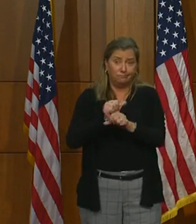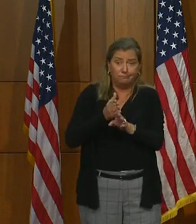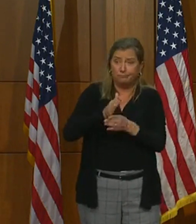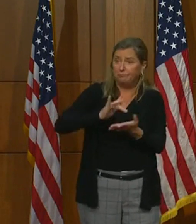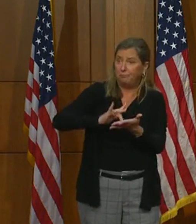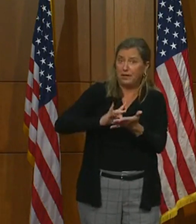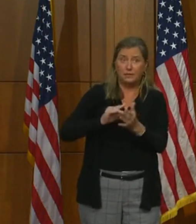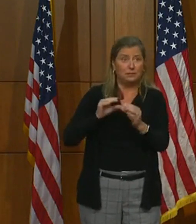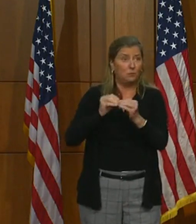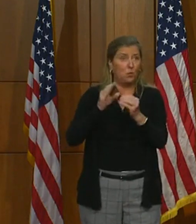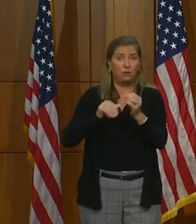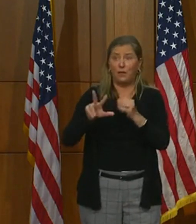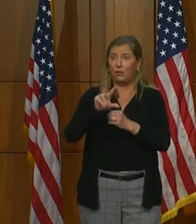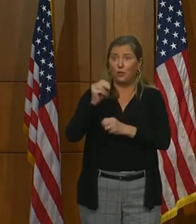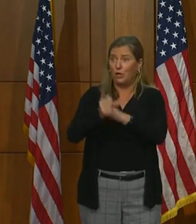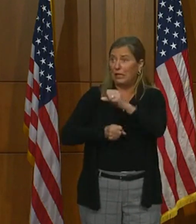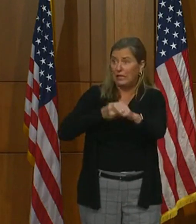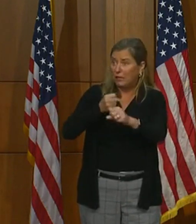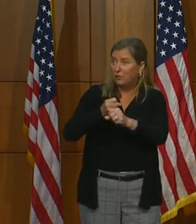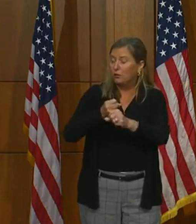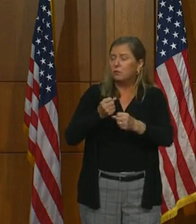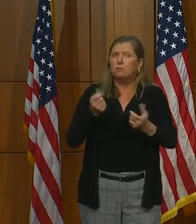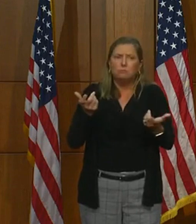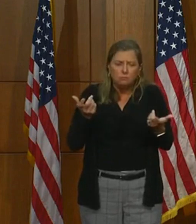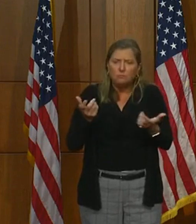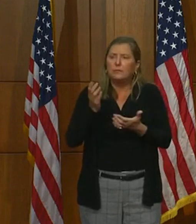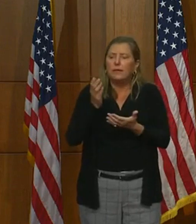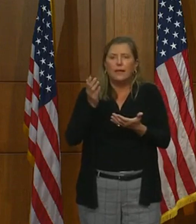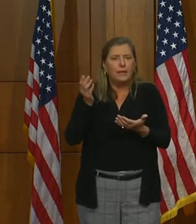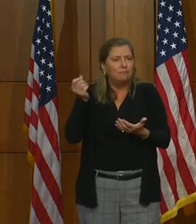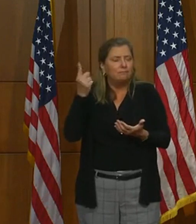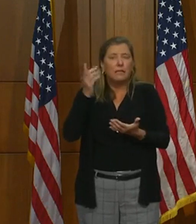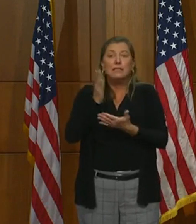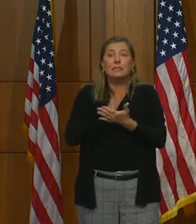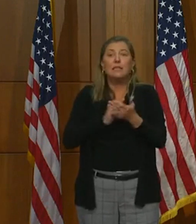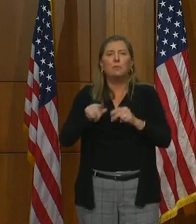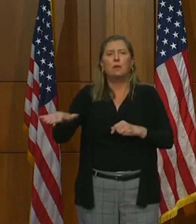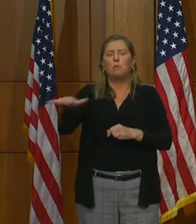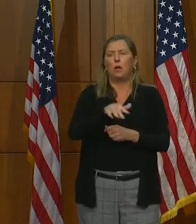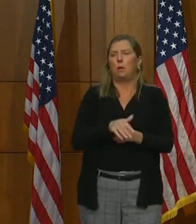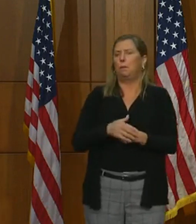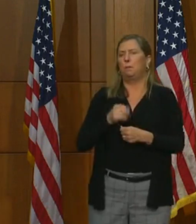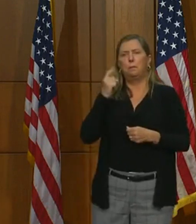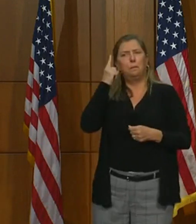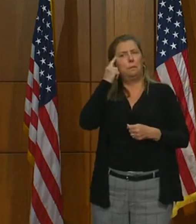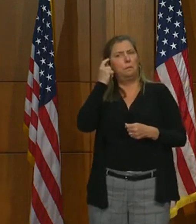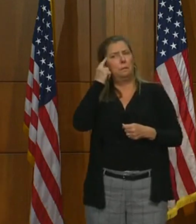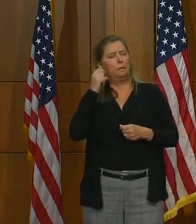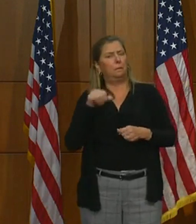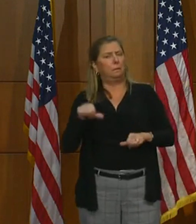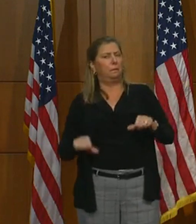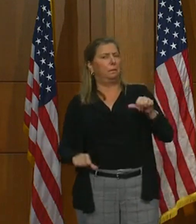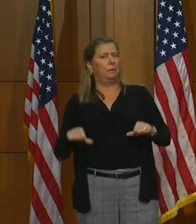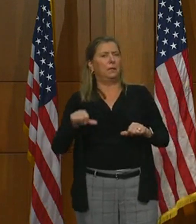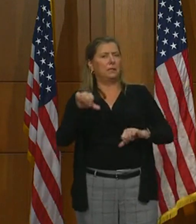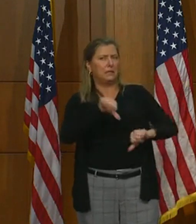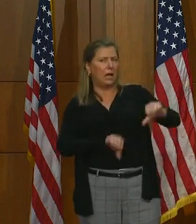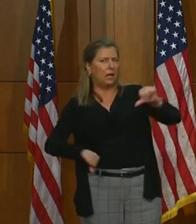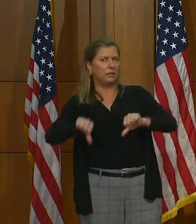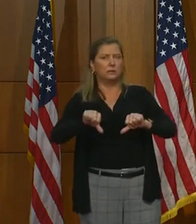30 years, and obviously there's some people that don't trust or don't believe the science. But we are data-driven.